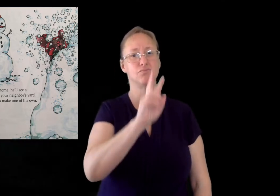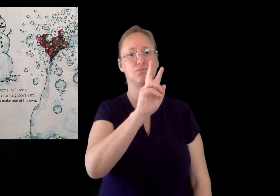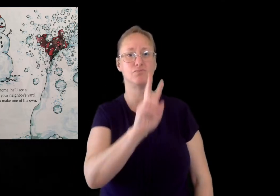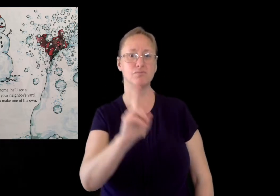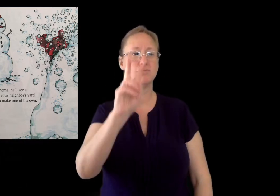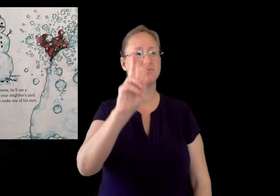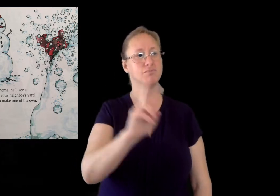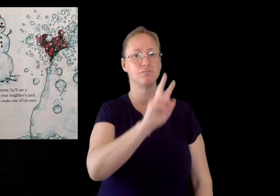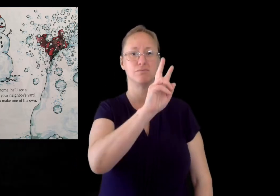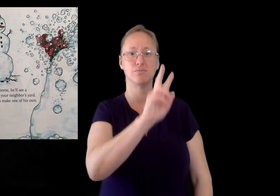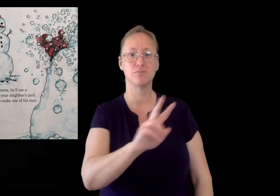make one of his own.